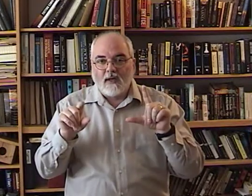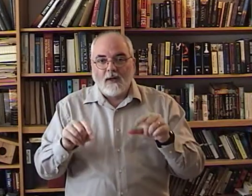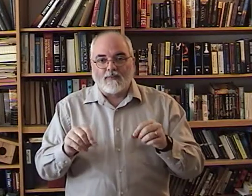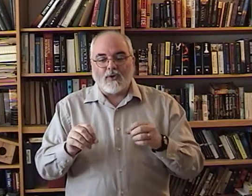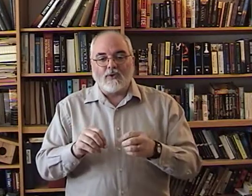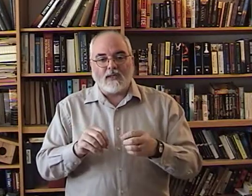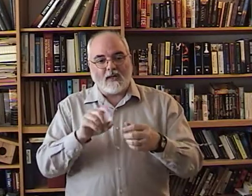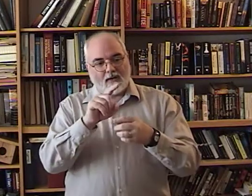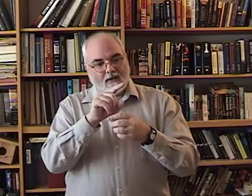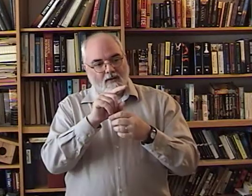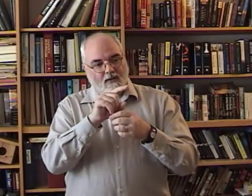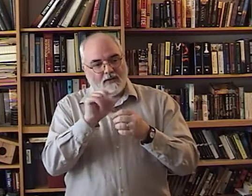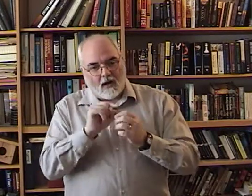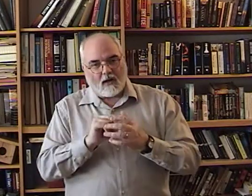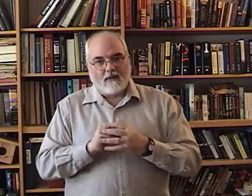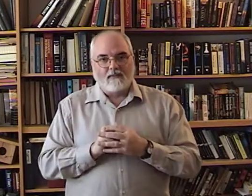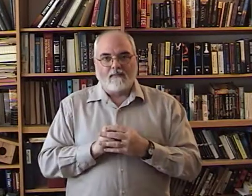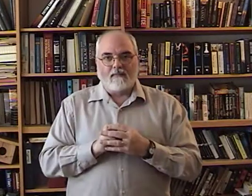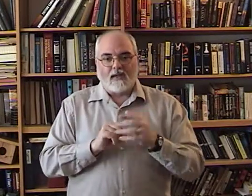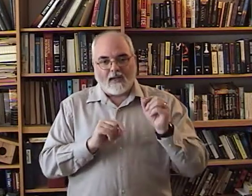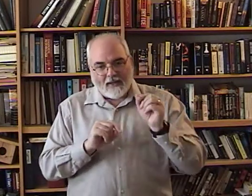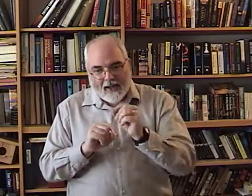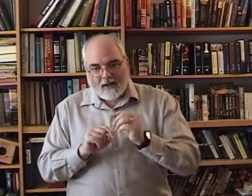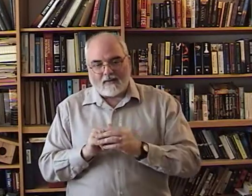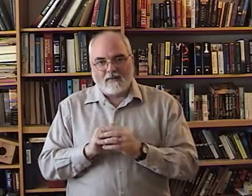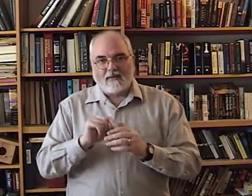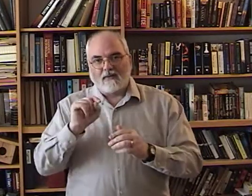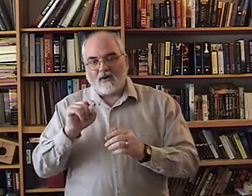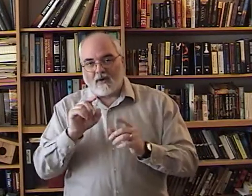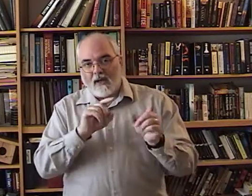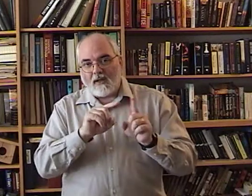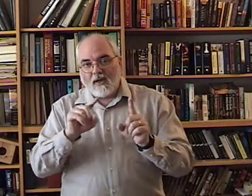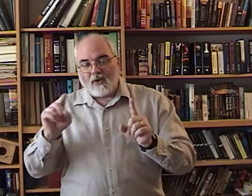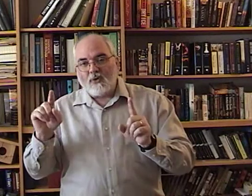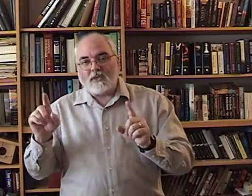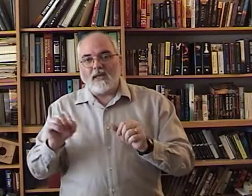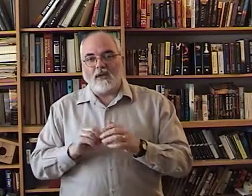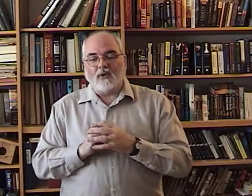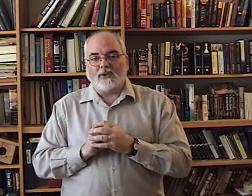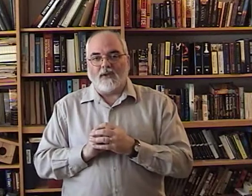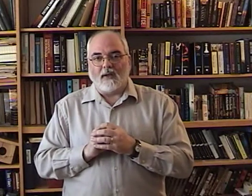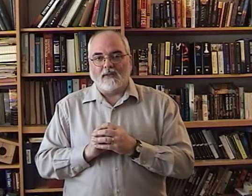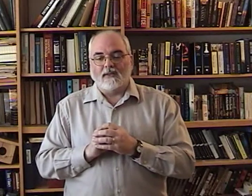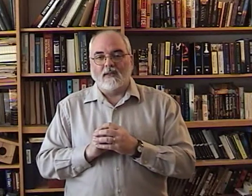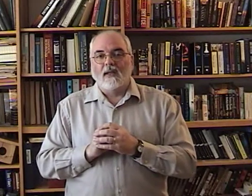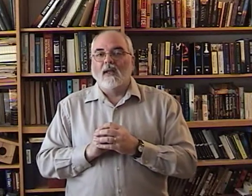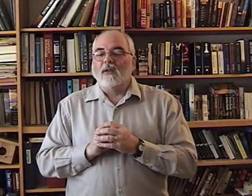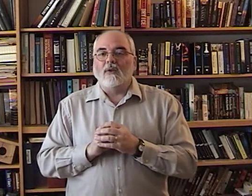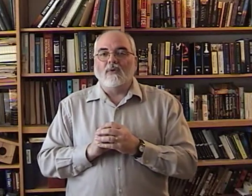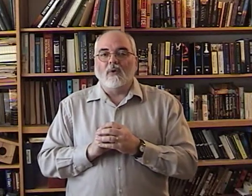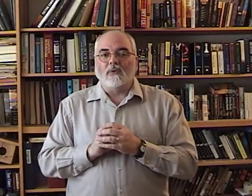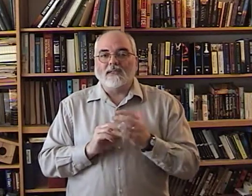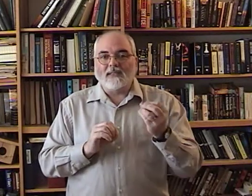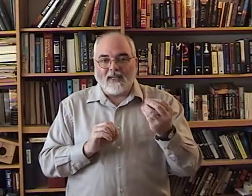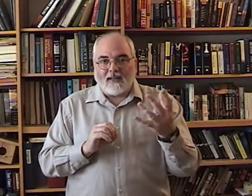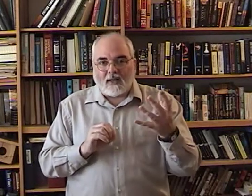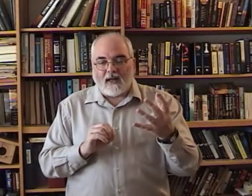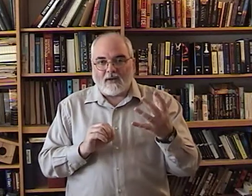You see the cat. Okay? You see those things. You don't see the letters.